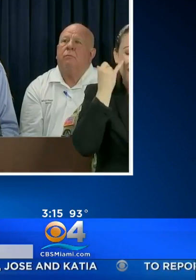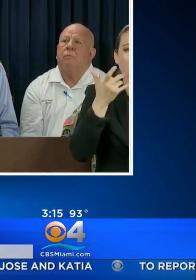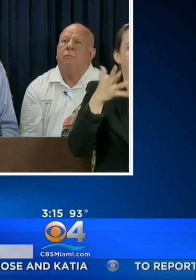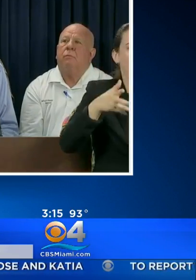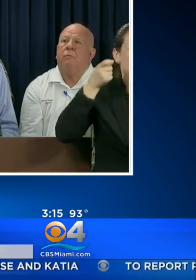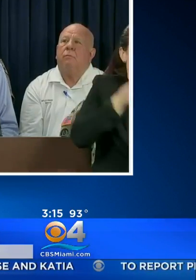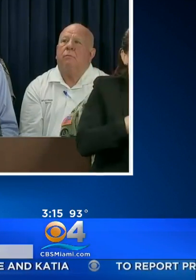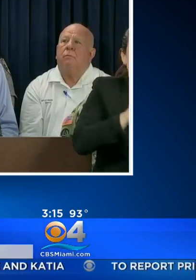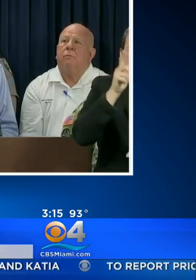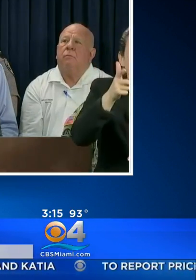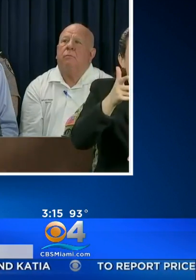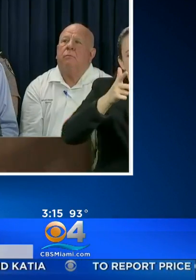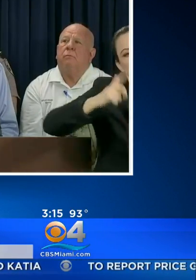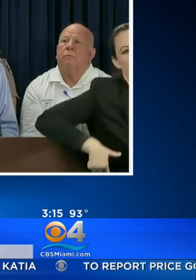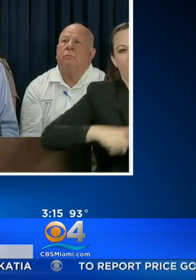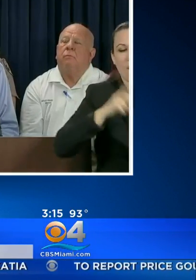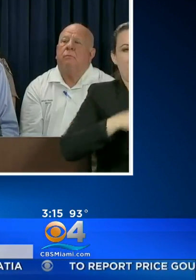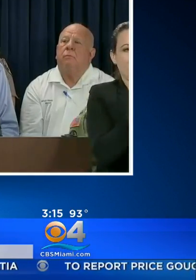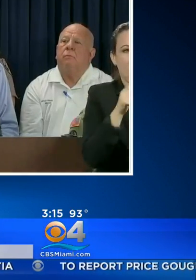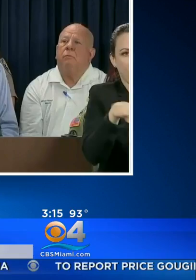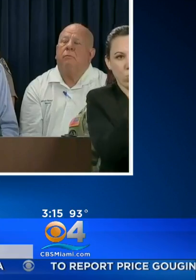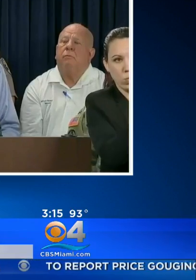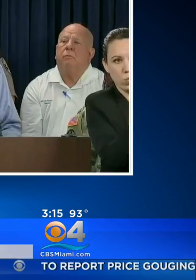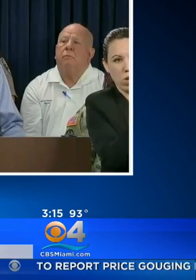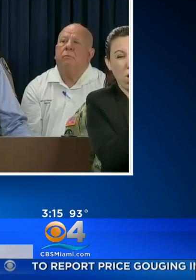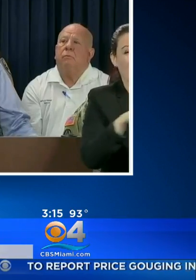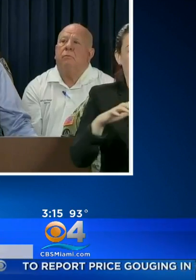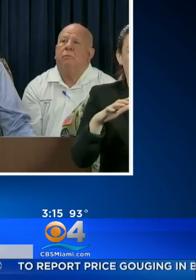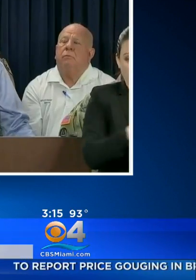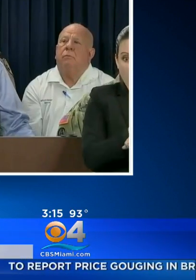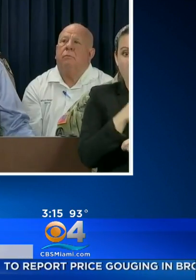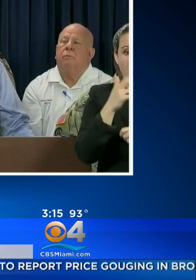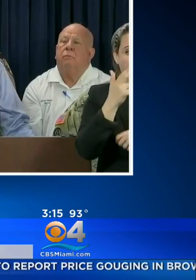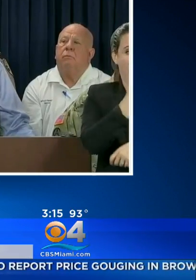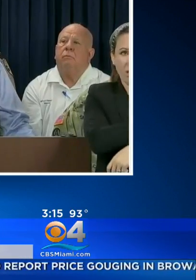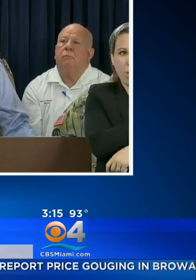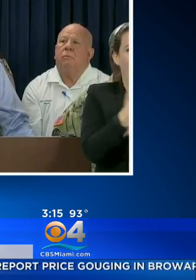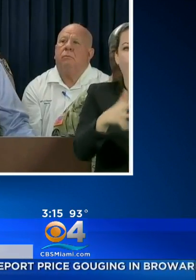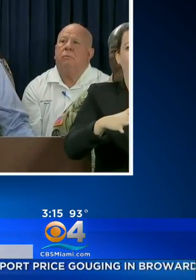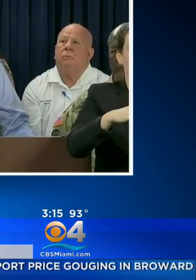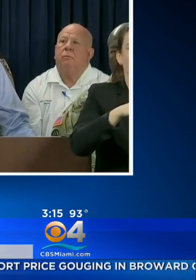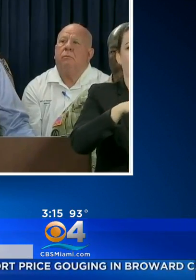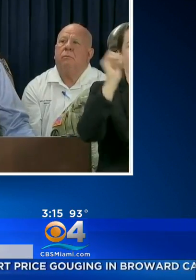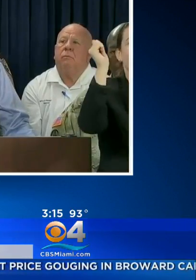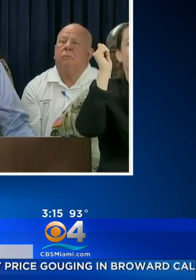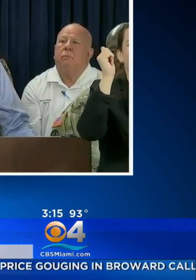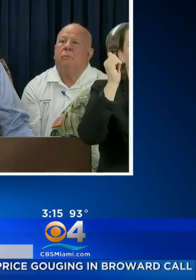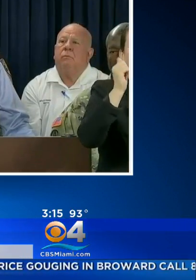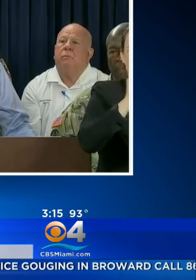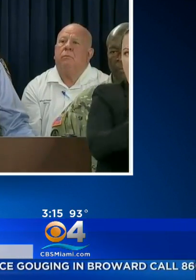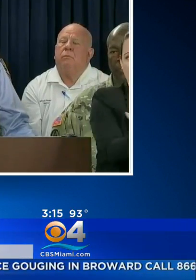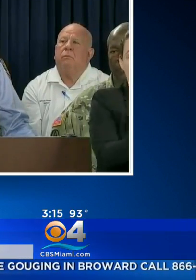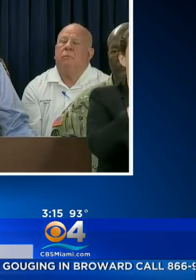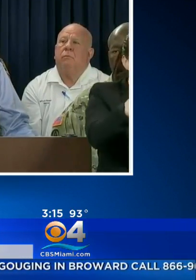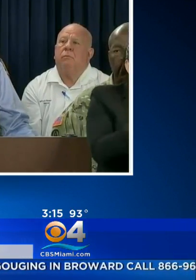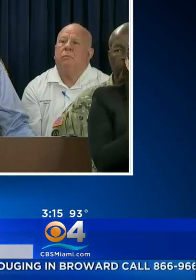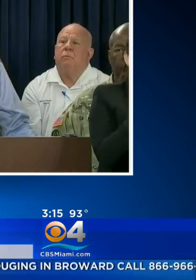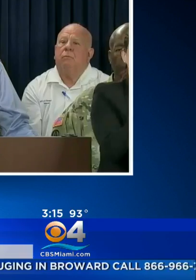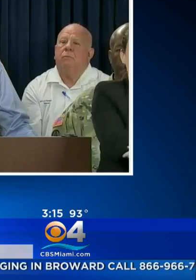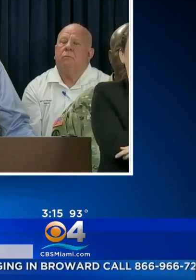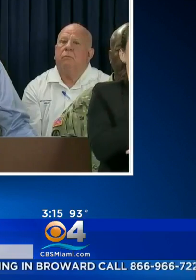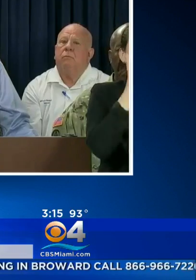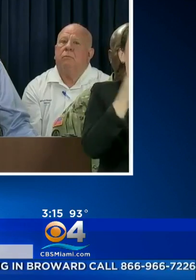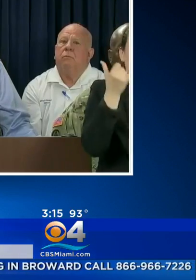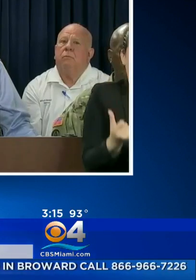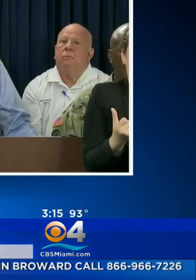ONCE THE STORM HITS. THE ENTIRE LOWER KEYS HOSPITAL HAS ALREADY BEEN EVACUATED. ALL OTHER HOSPITALS AND KEYS WILL BE EVACUATED